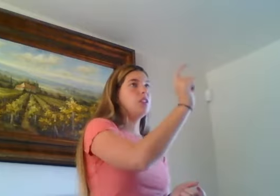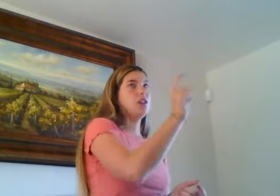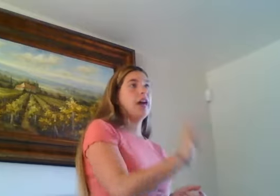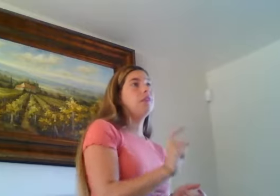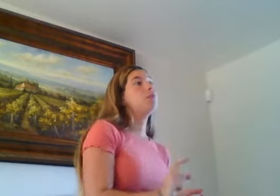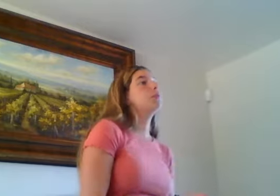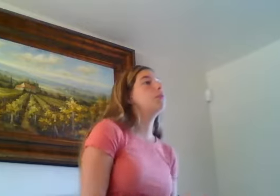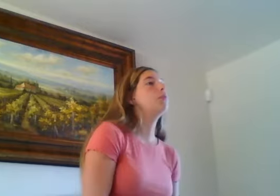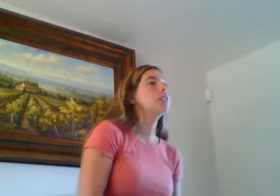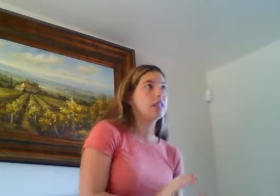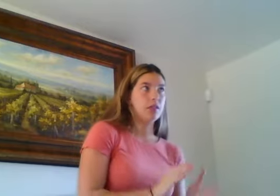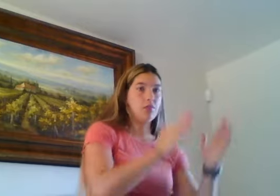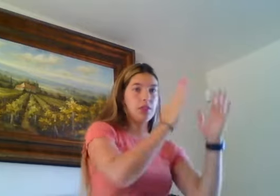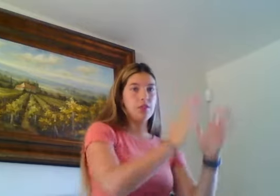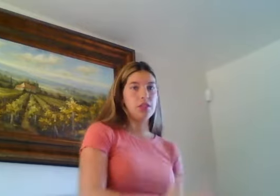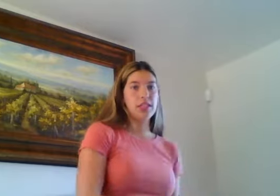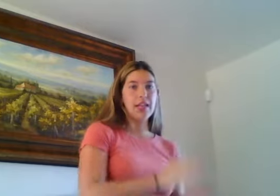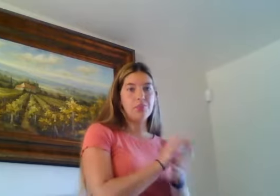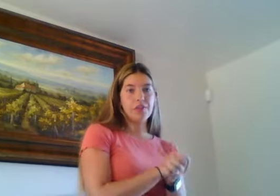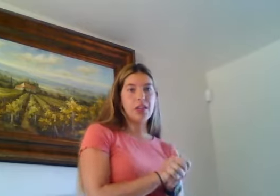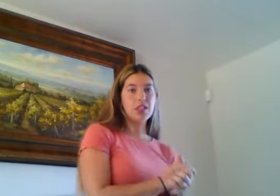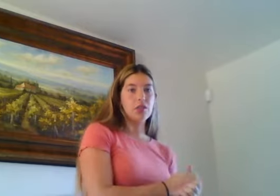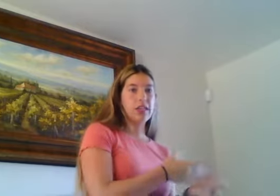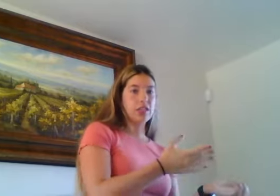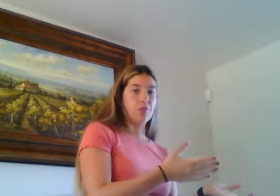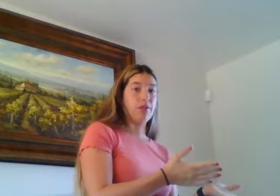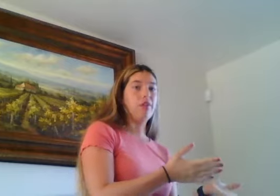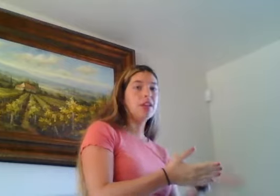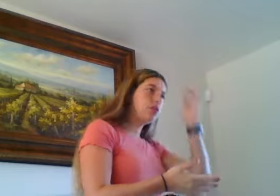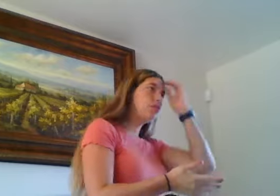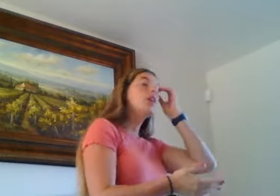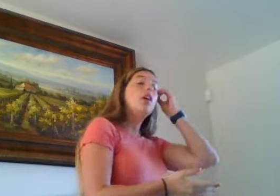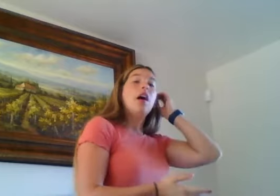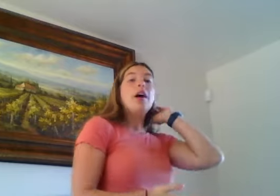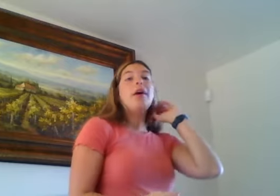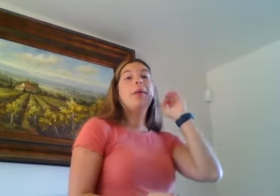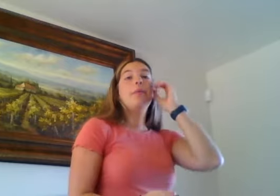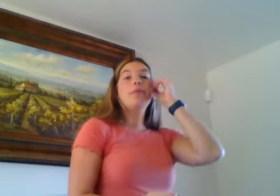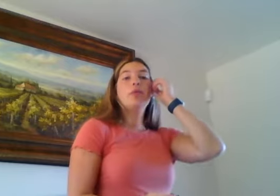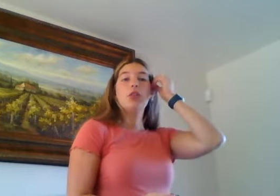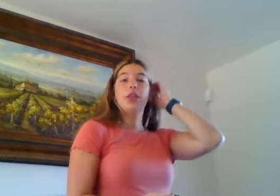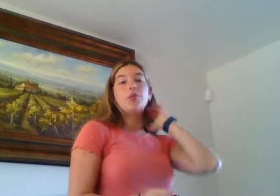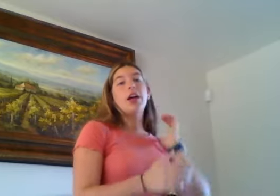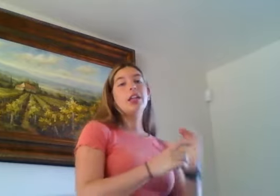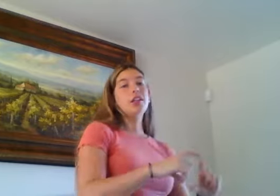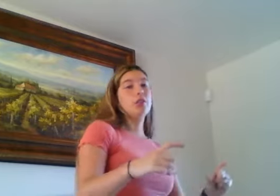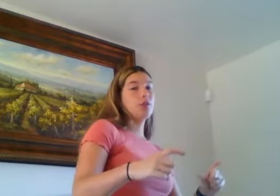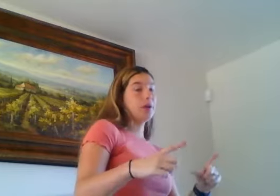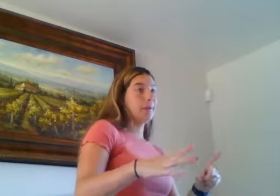we have multiple words that we use that prefix. So that's a prefix. Um, so you can write it in your, um,